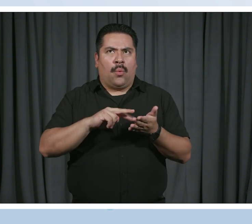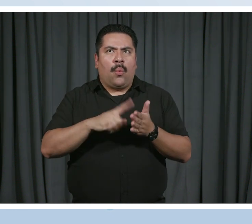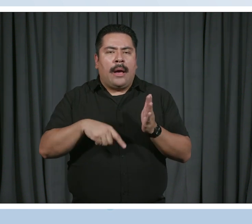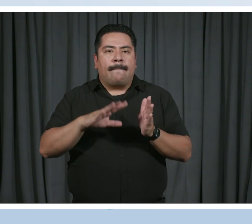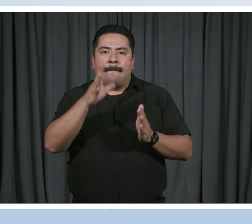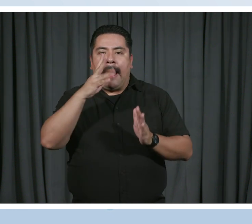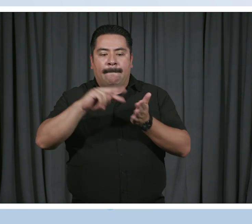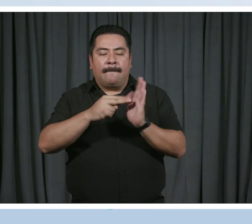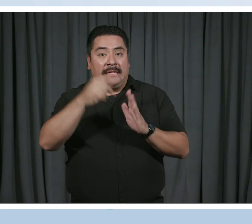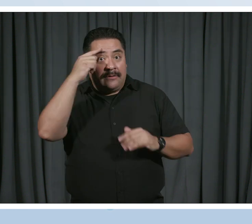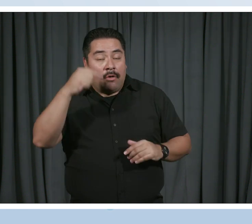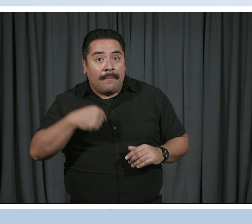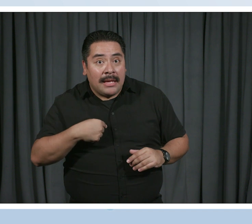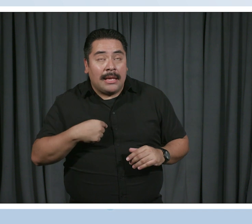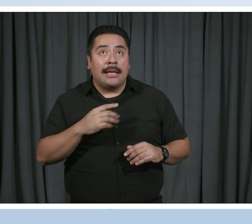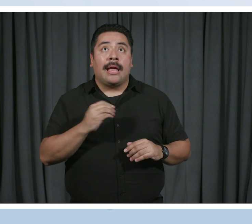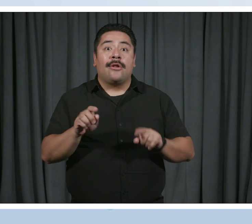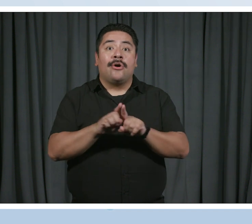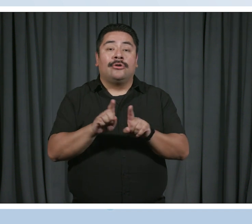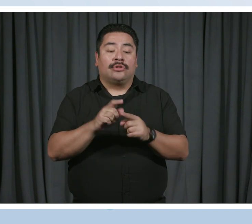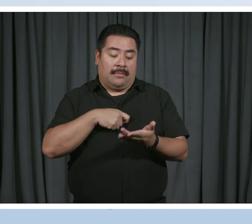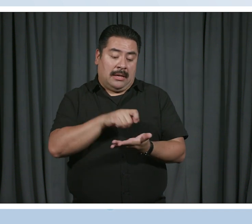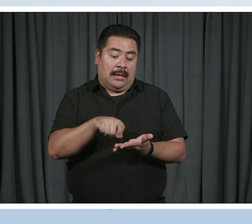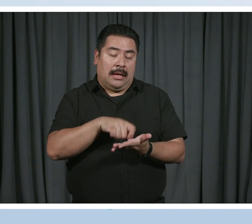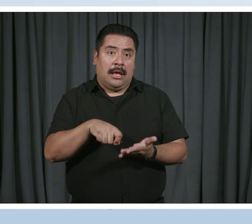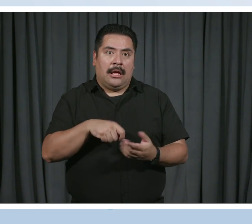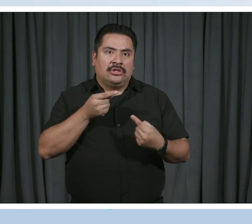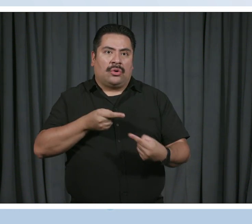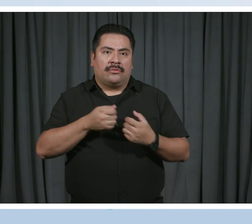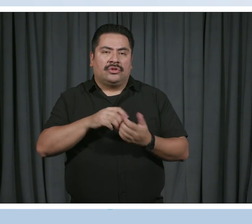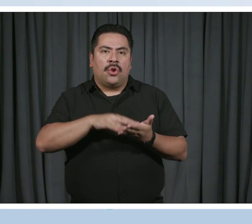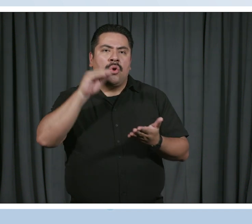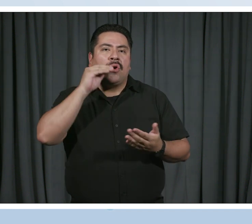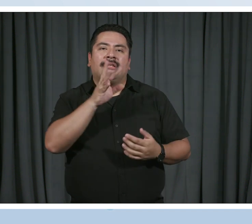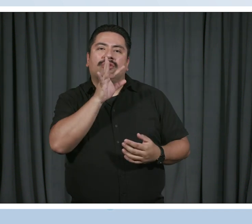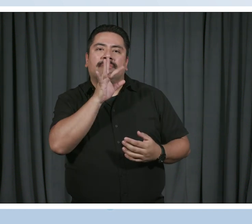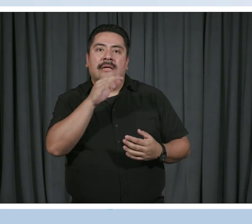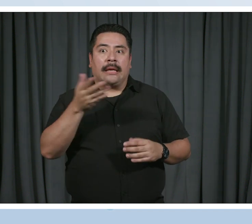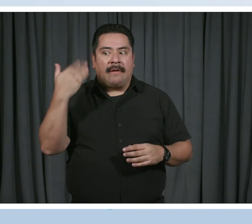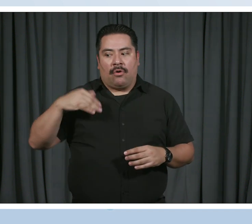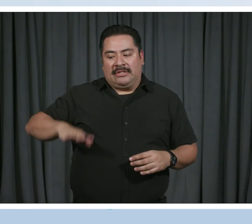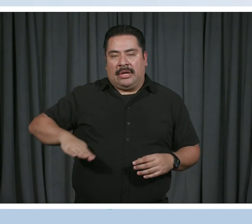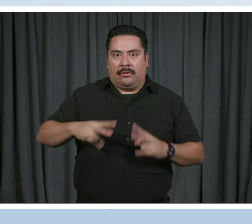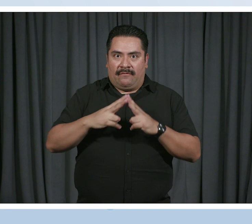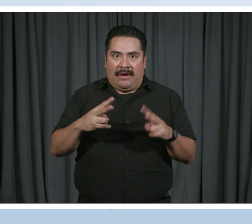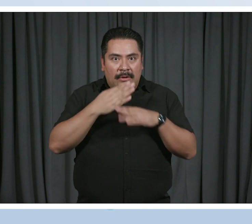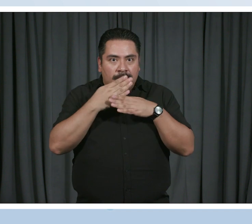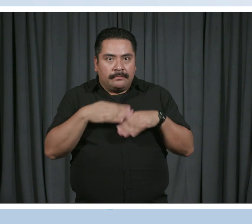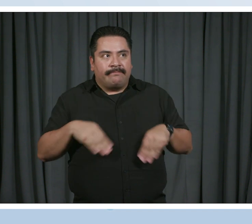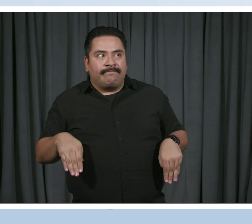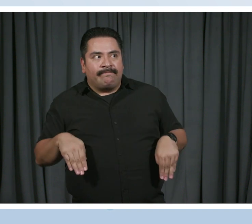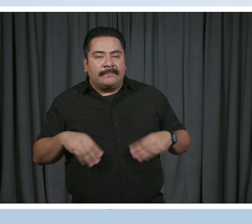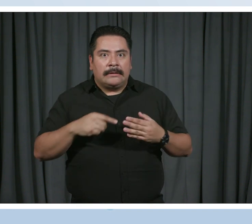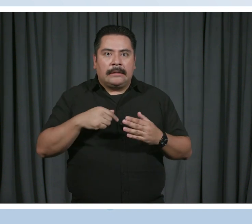also wrote a lot of the struggles learning to speak. I was a very, very quiet child to the point where it